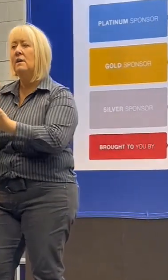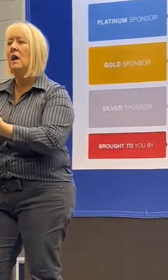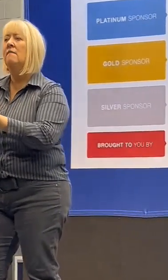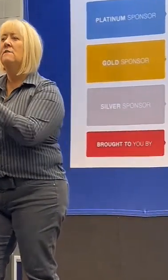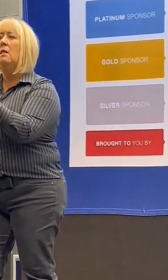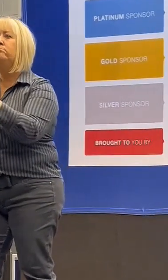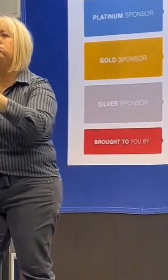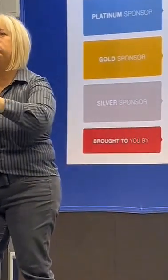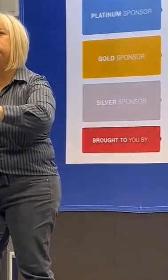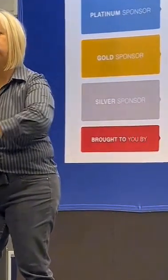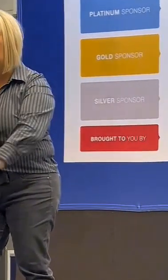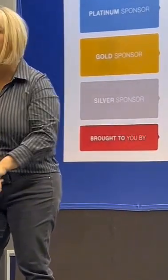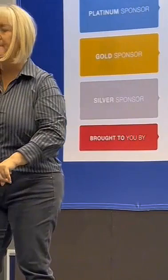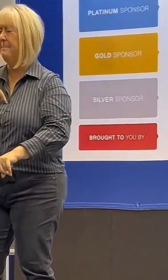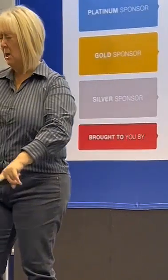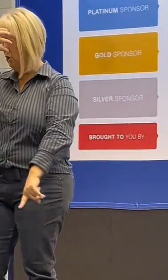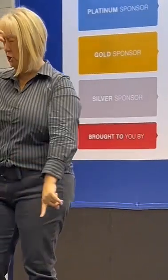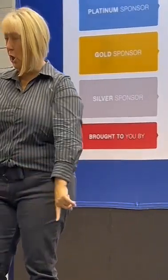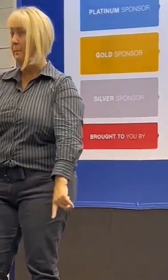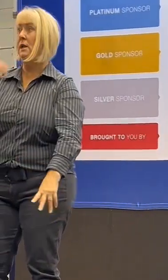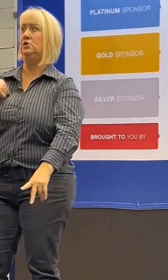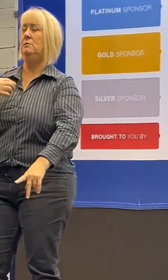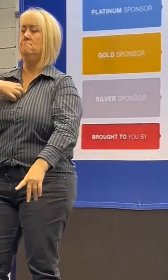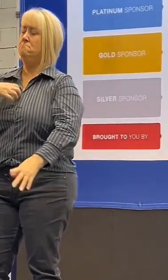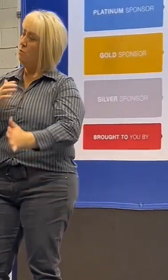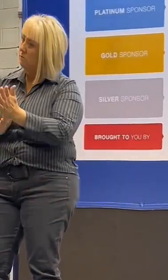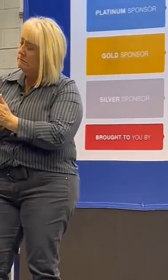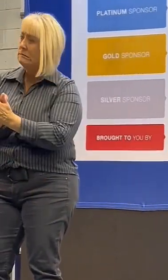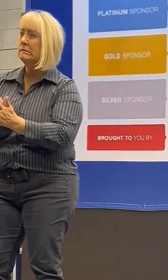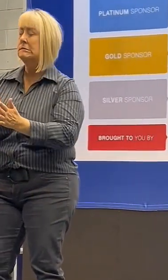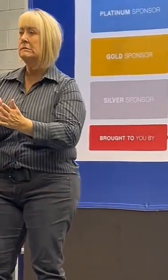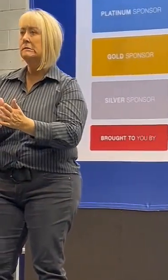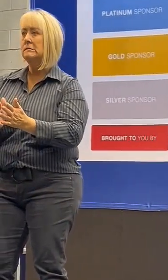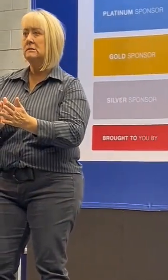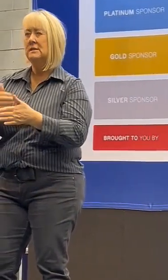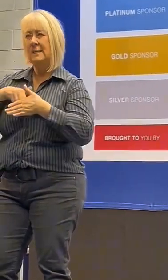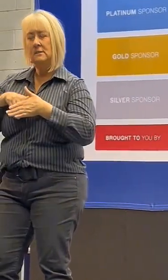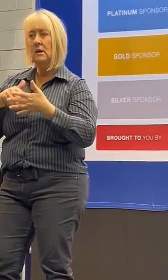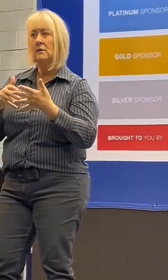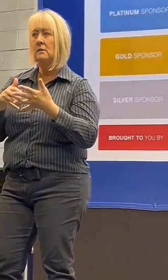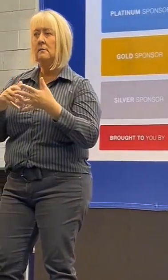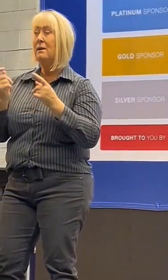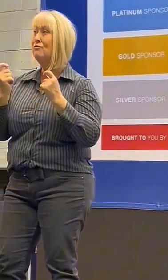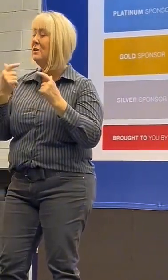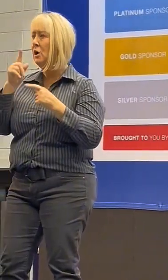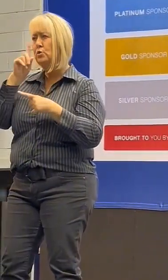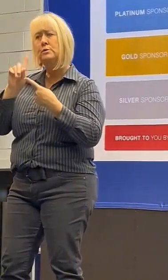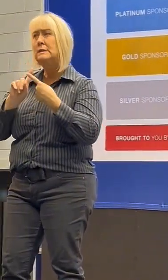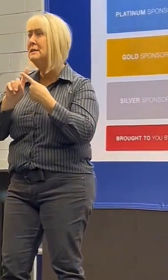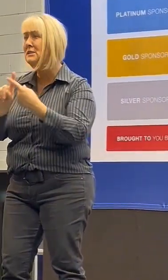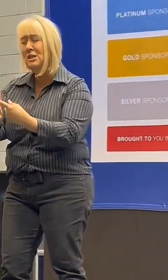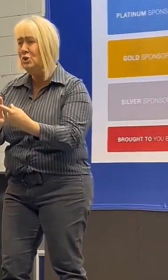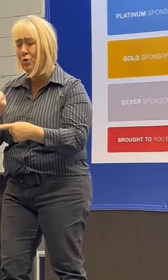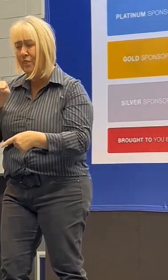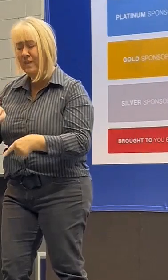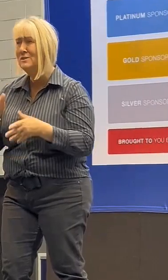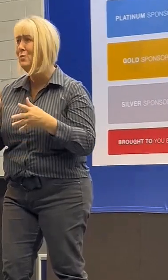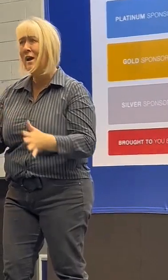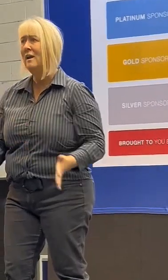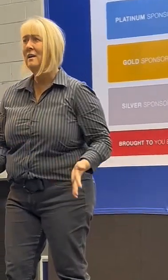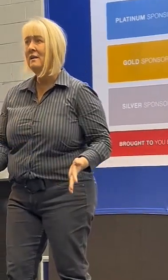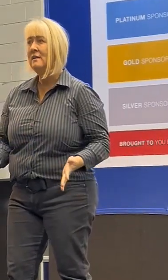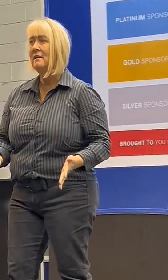and I became my very own health advocate. Realising I couldn't continue on the current trajectory I was on,